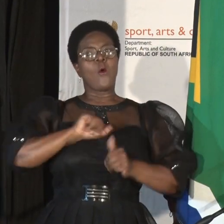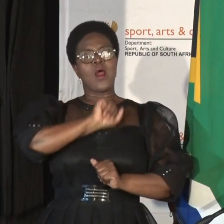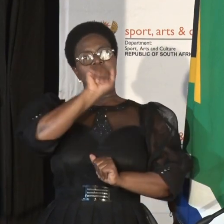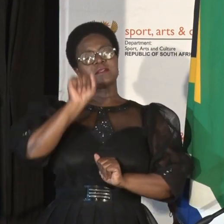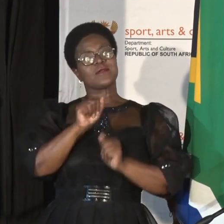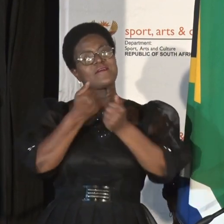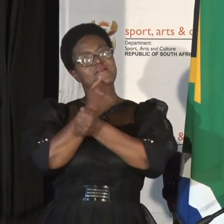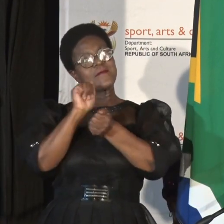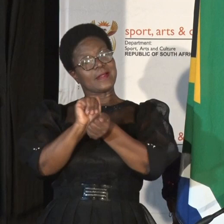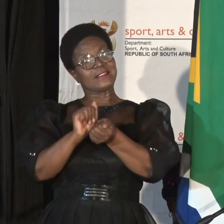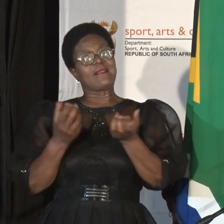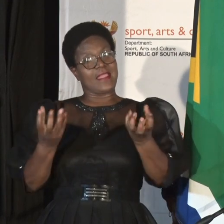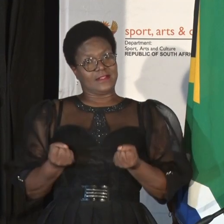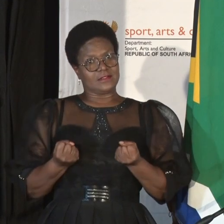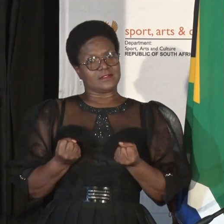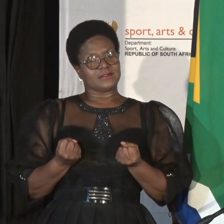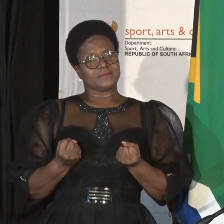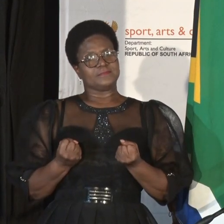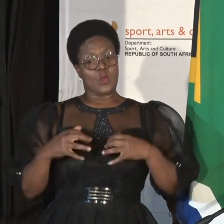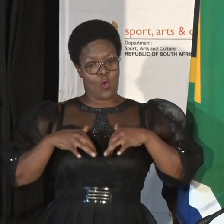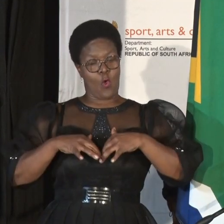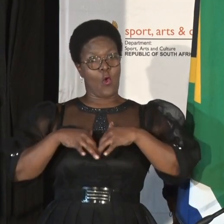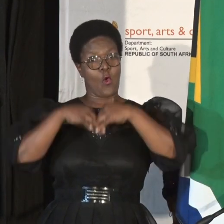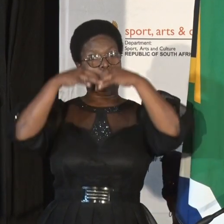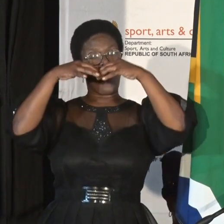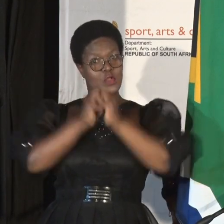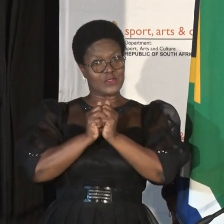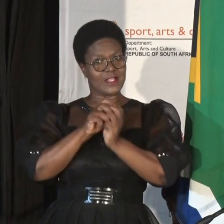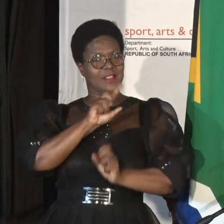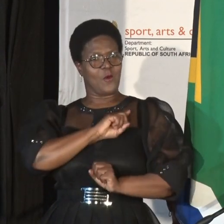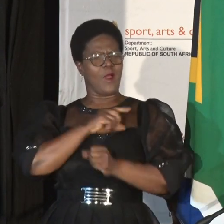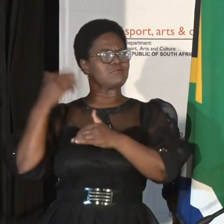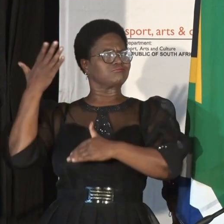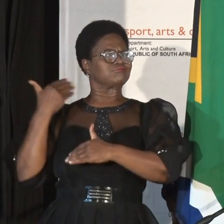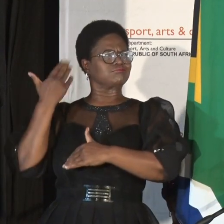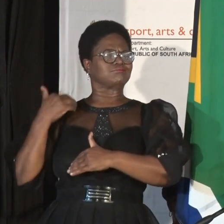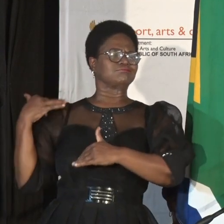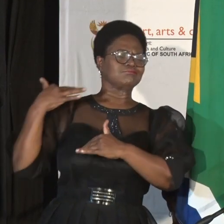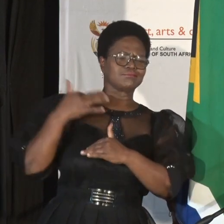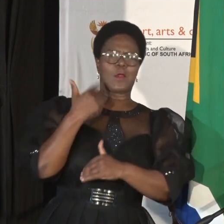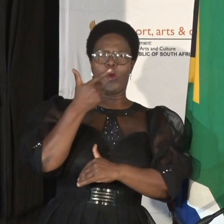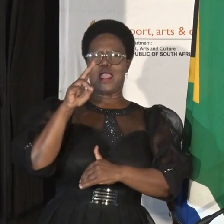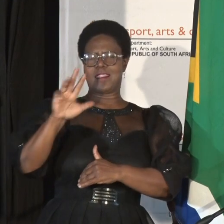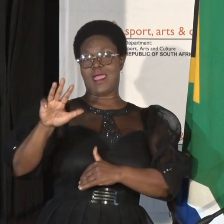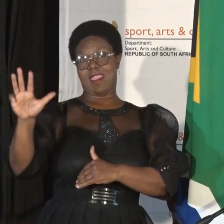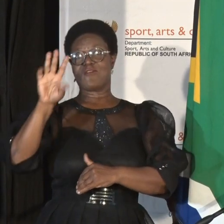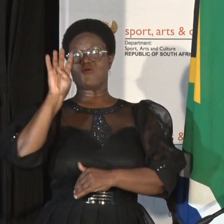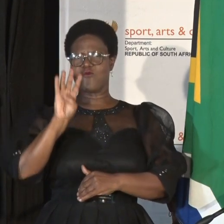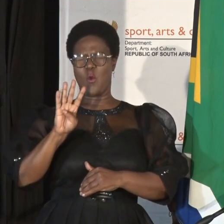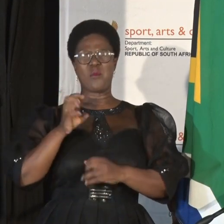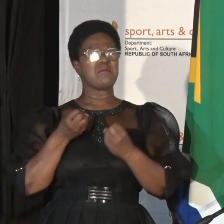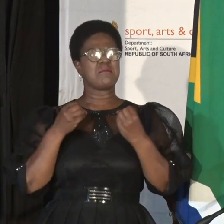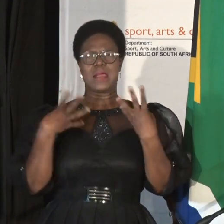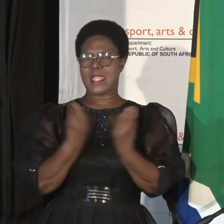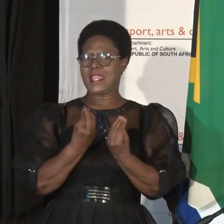democratic gains because we believe since 1994 a lot has been done to change not only the national